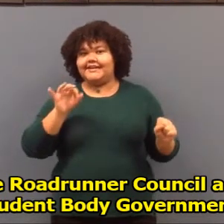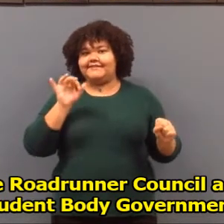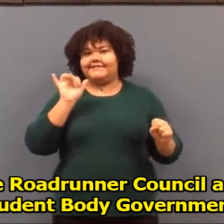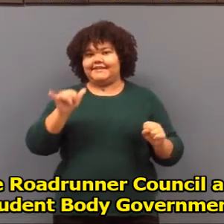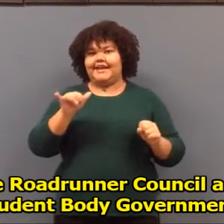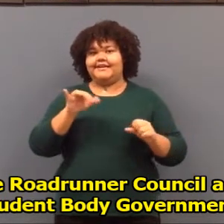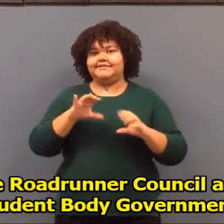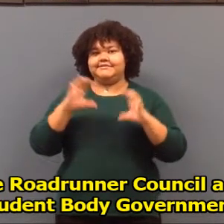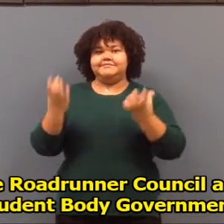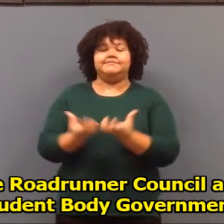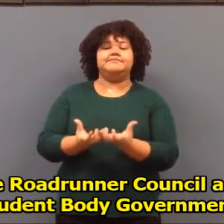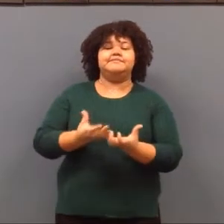Government .